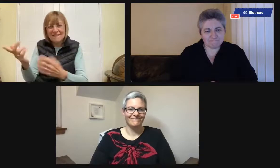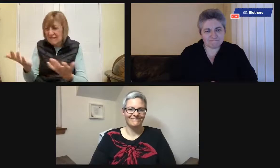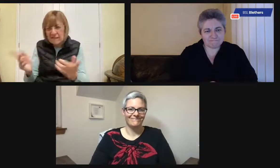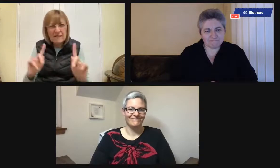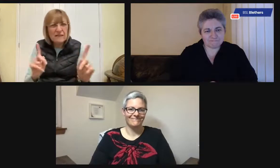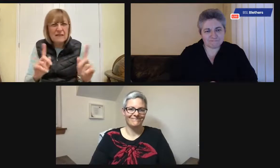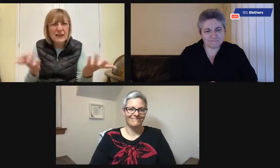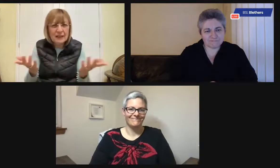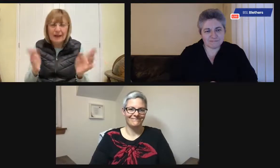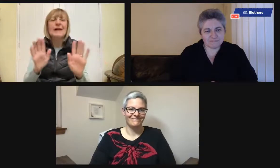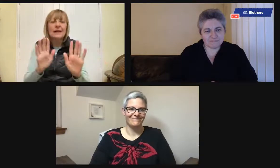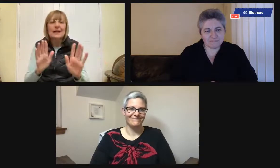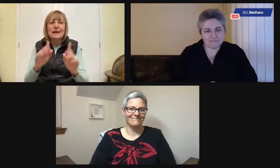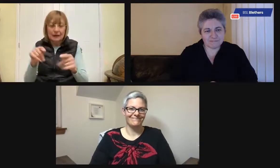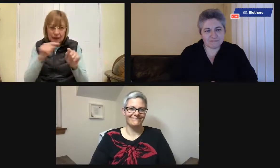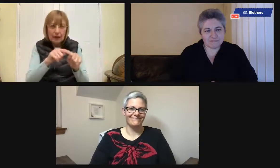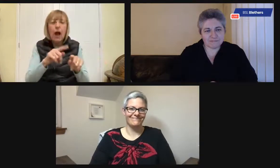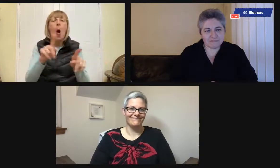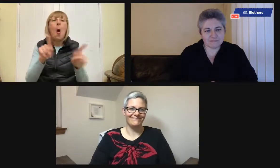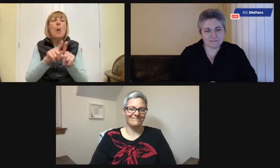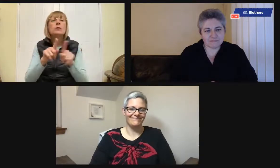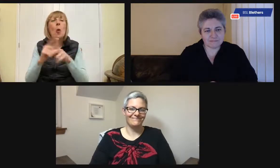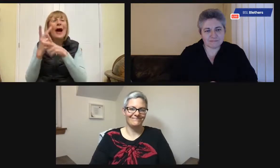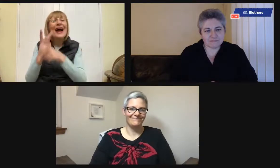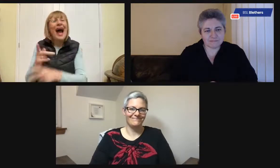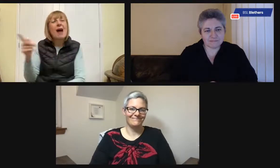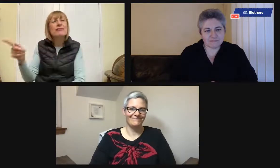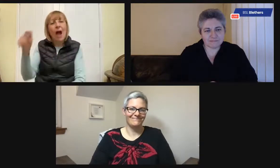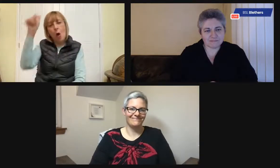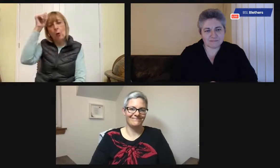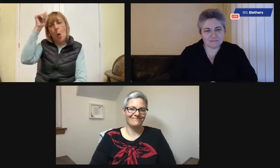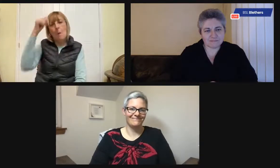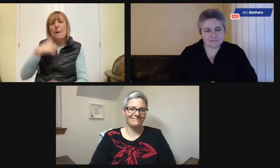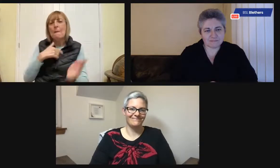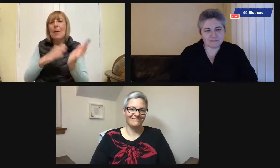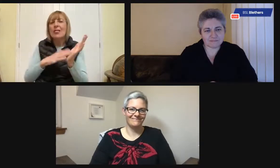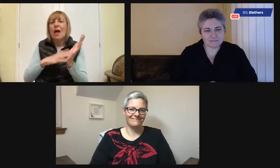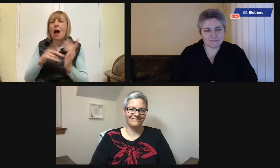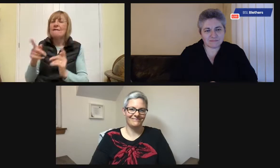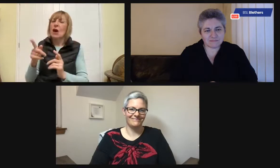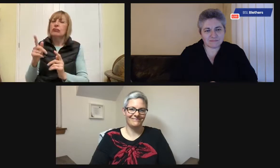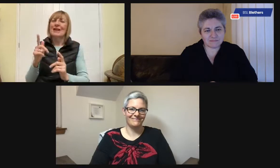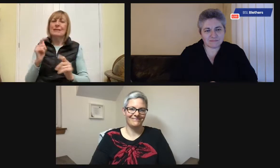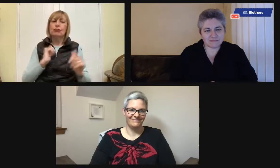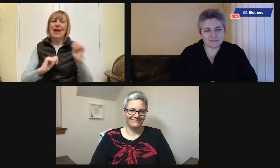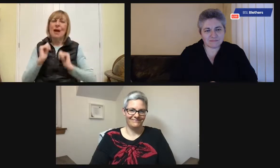And my mother could kind of flick through, you know, when she was with Geoff or with a carer.